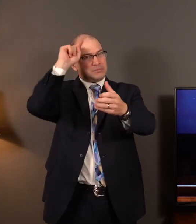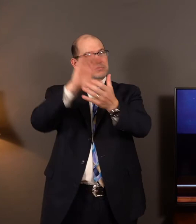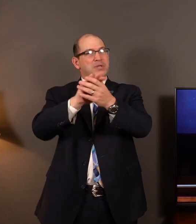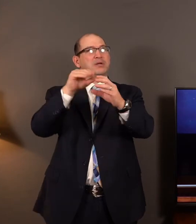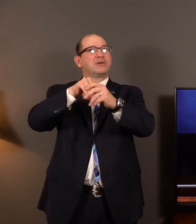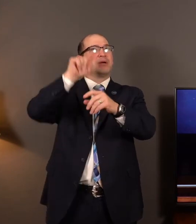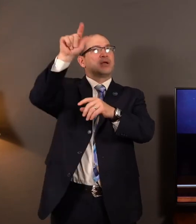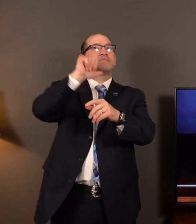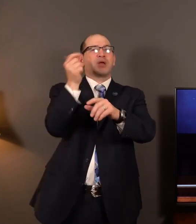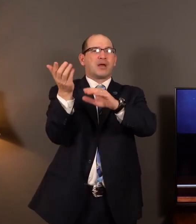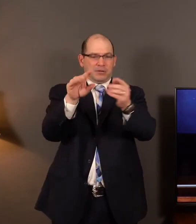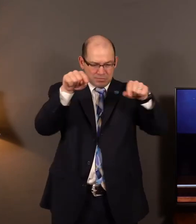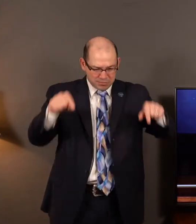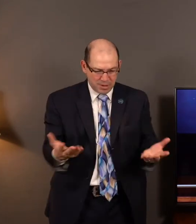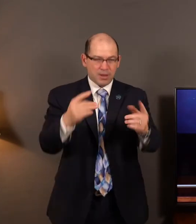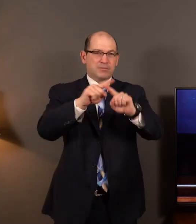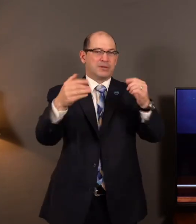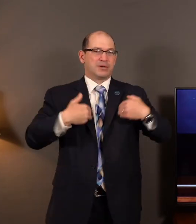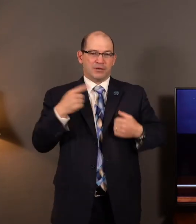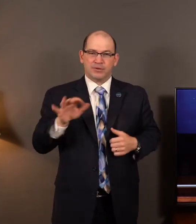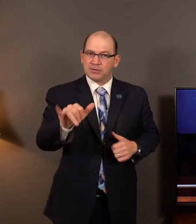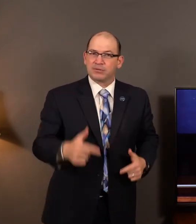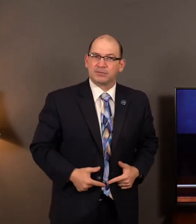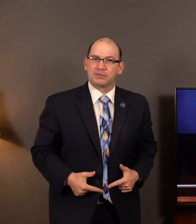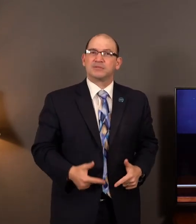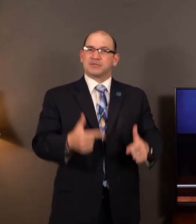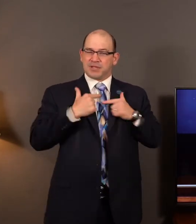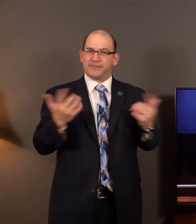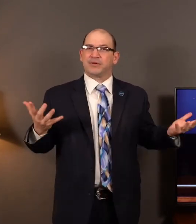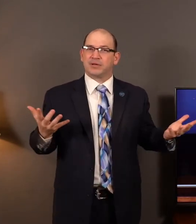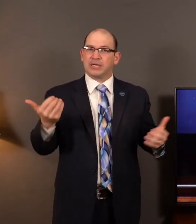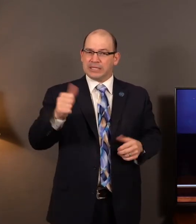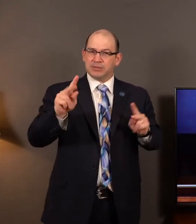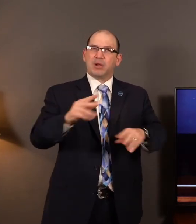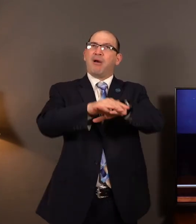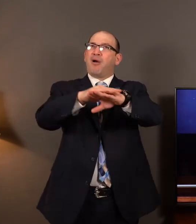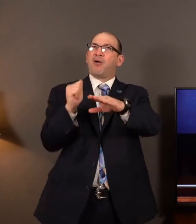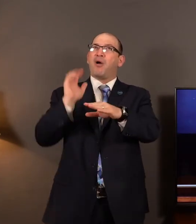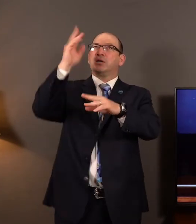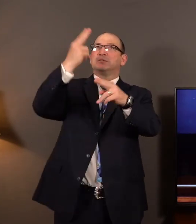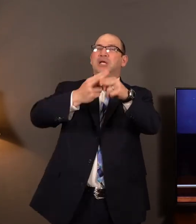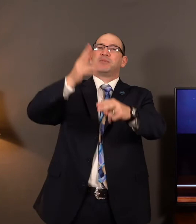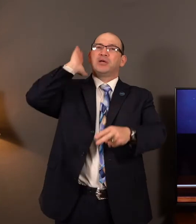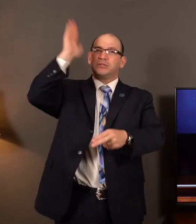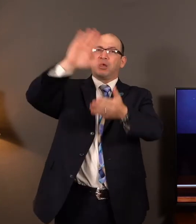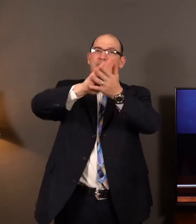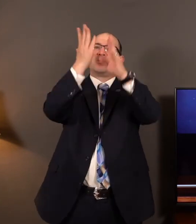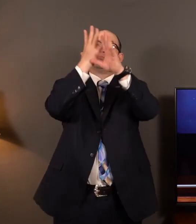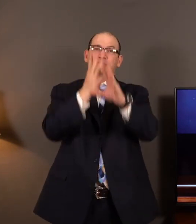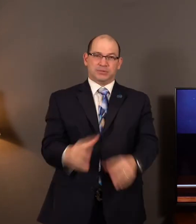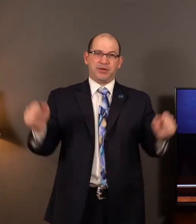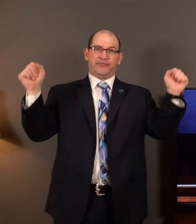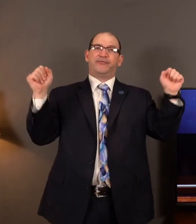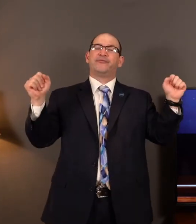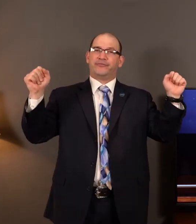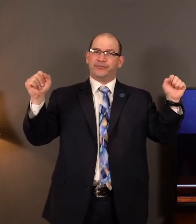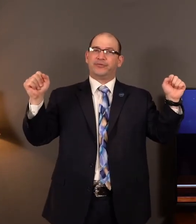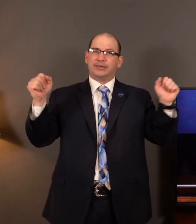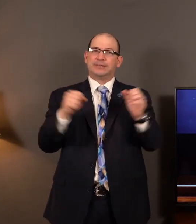but have everlasting life. For whosoever shall call upon the name of the Lord shall be saved. For by